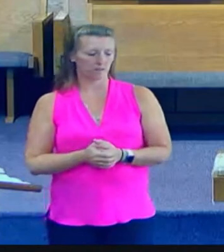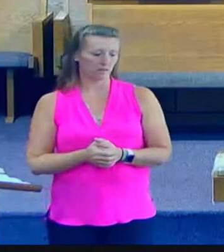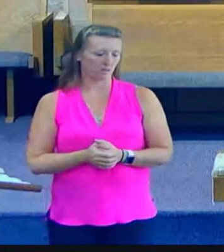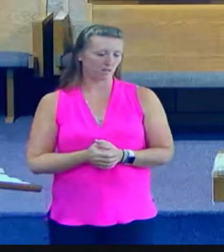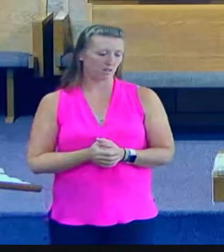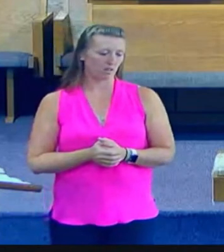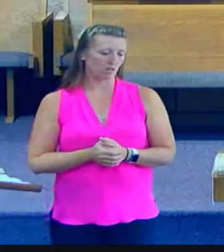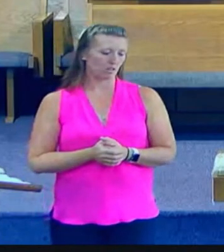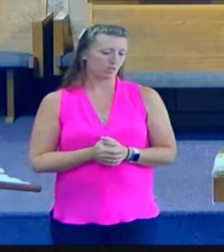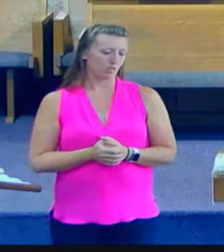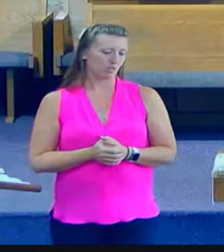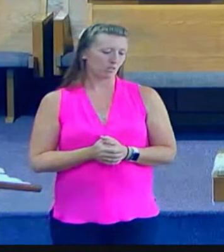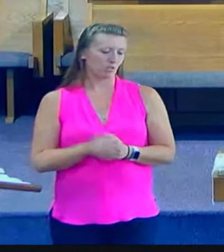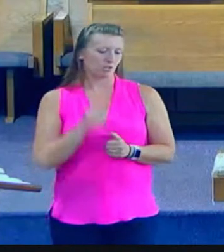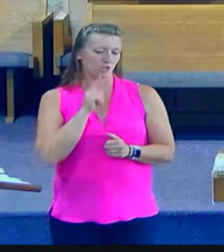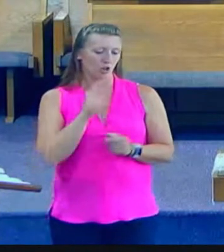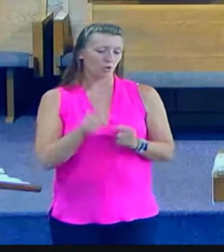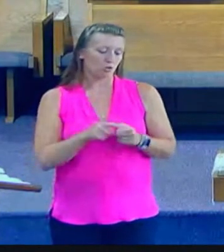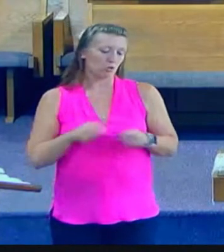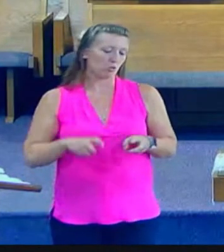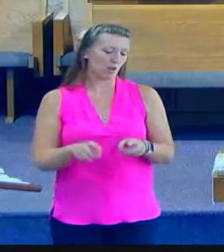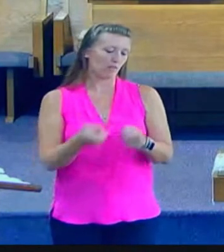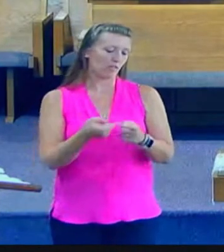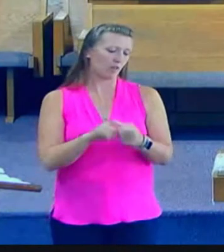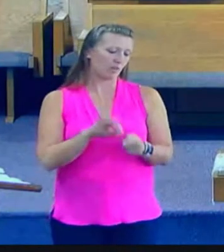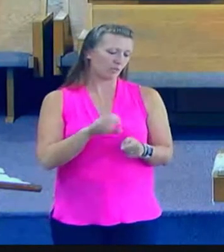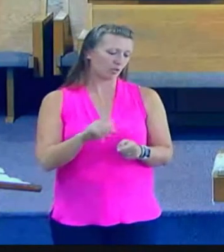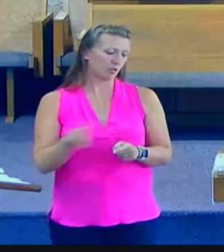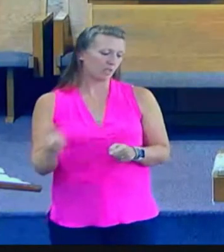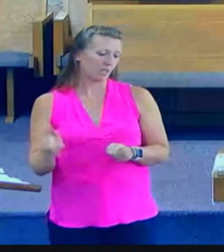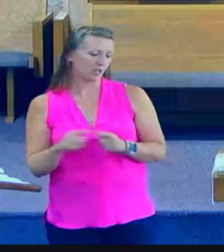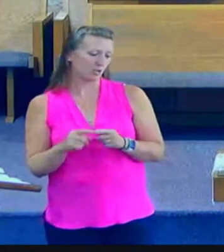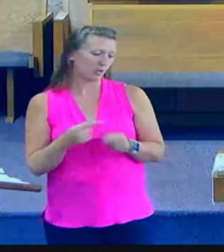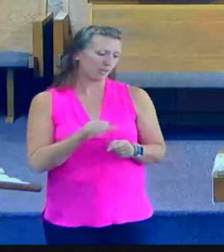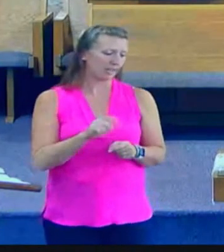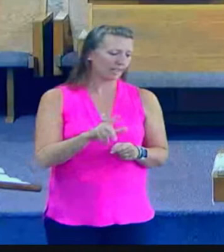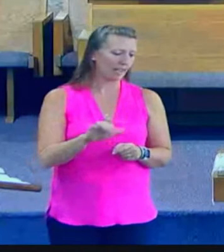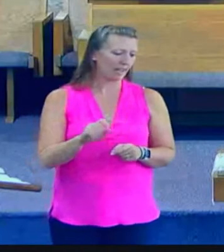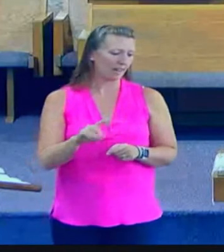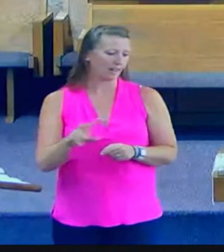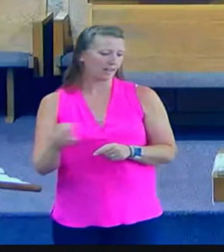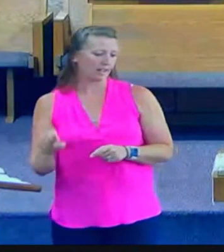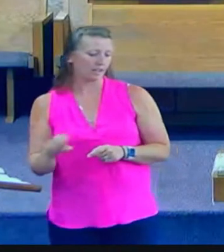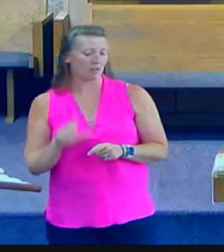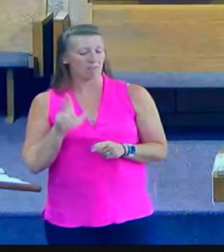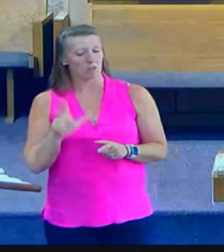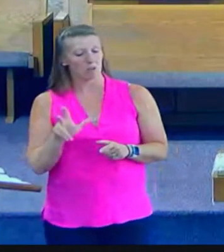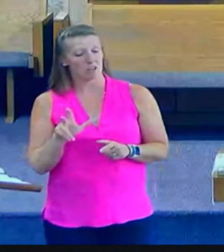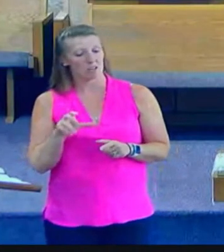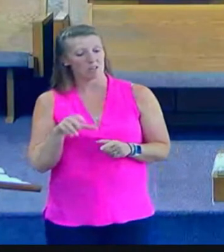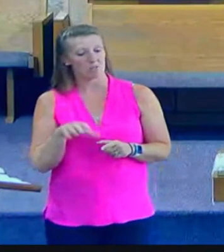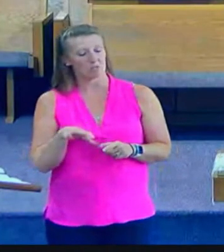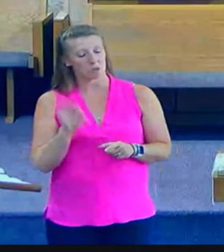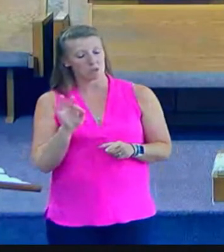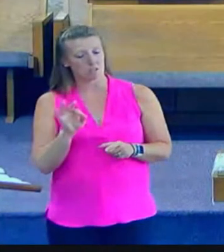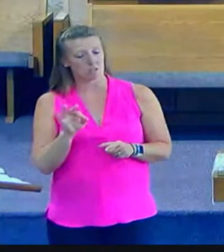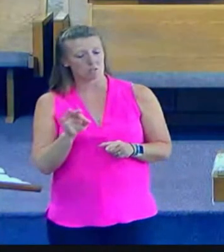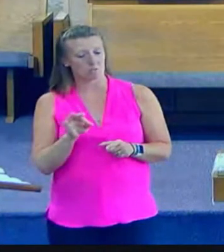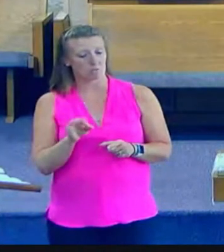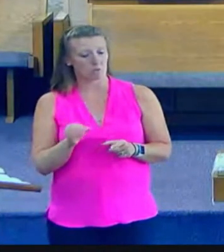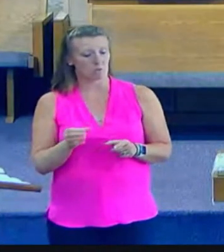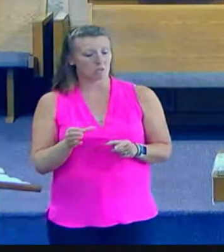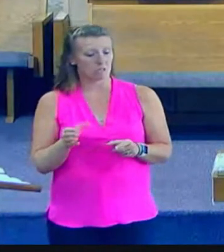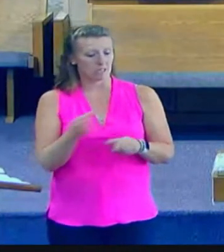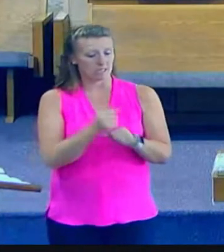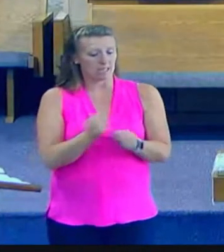So in order to go from Judea to Galilee, you have three options. You can get in a boat